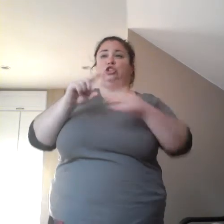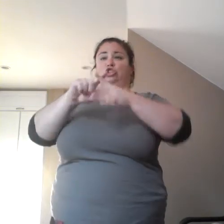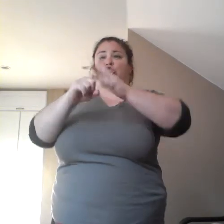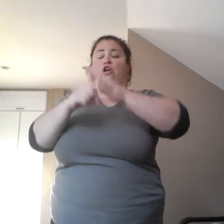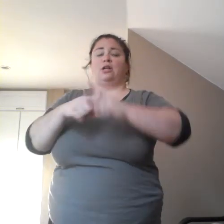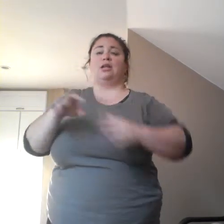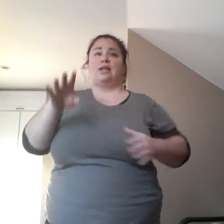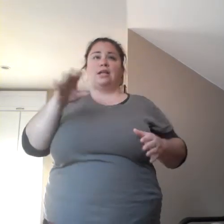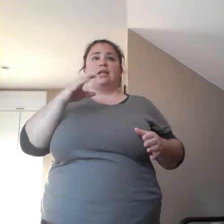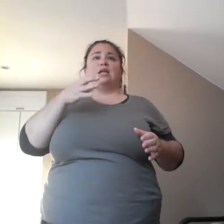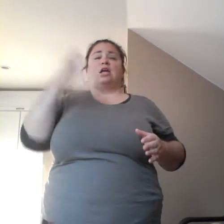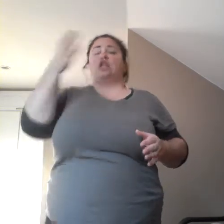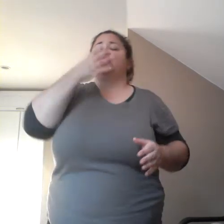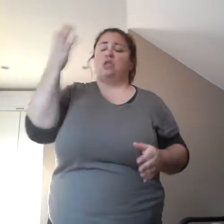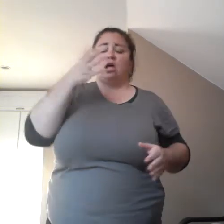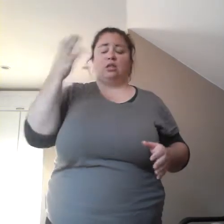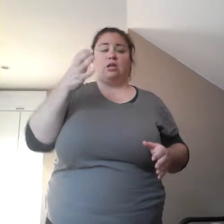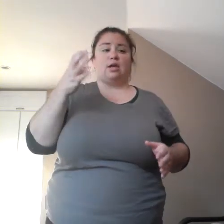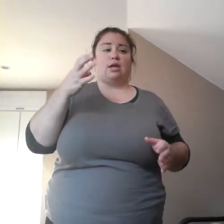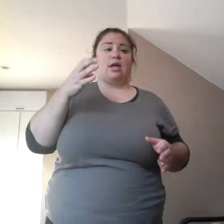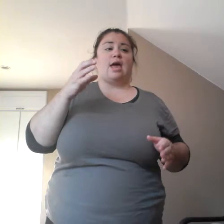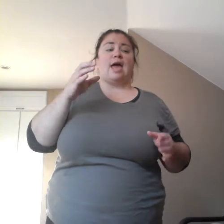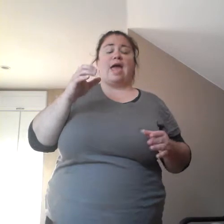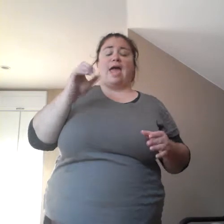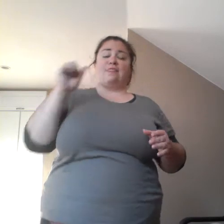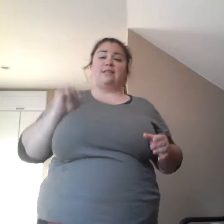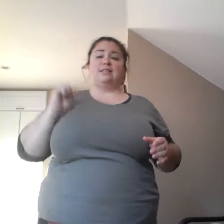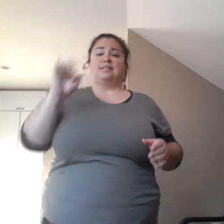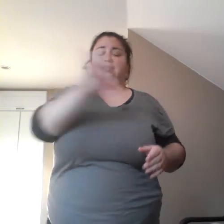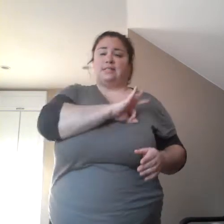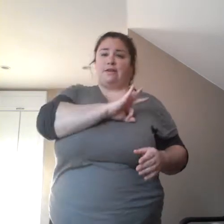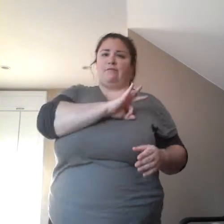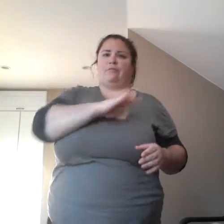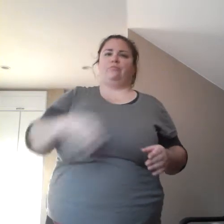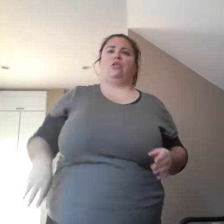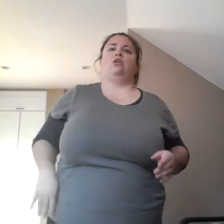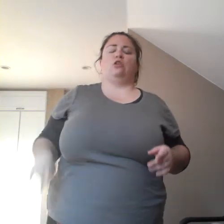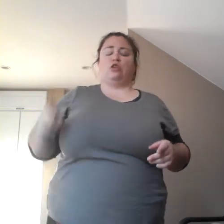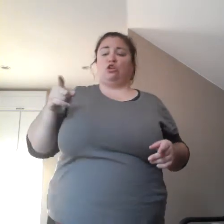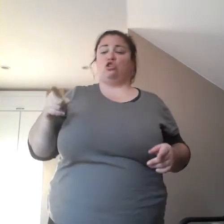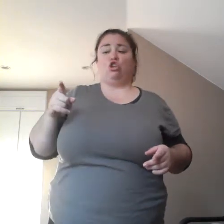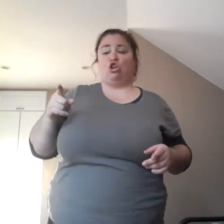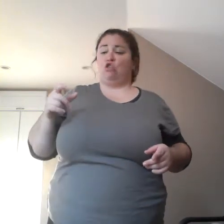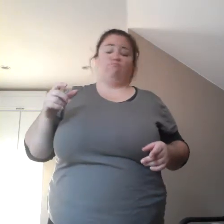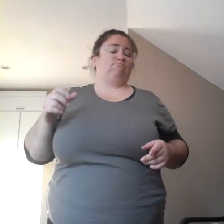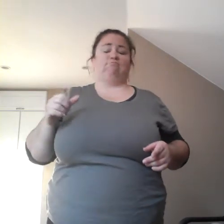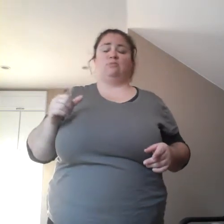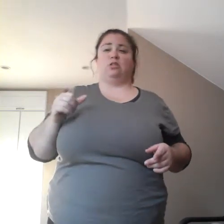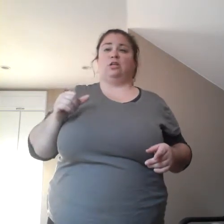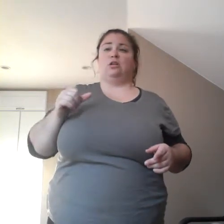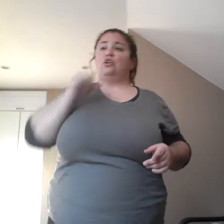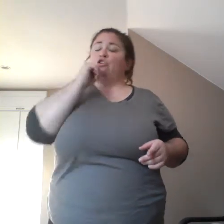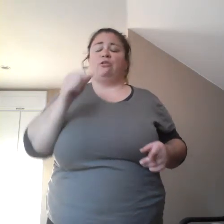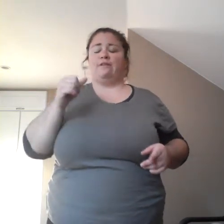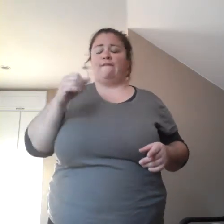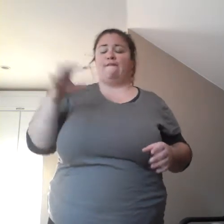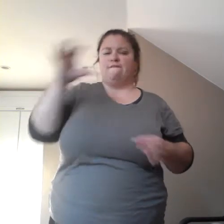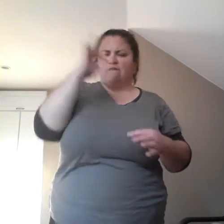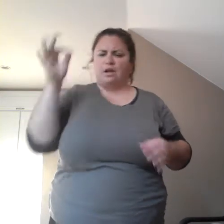cause she was saying that we stole her phone cause she couldn't find her cell phone. Um, so, um, she was running around, probably about an